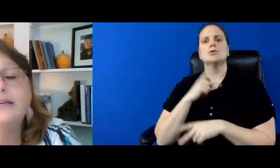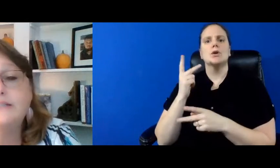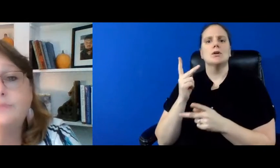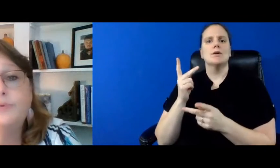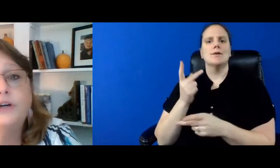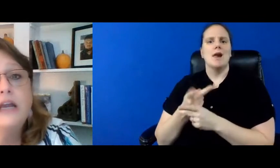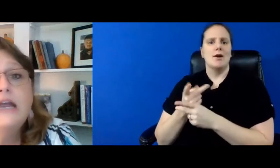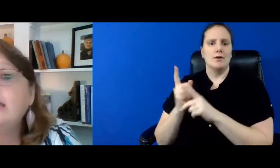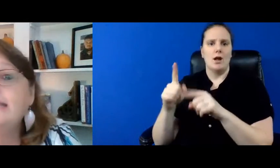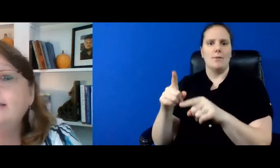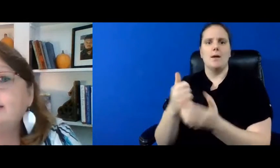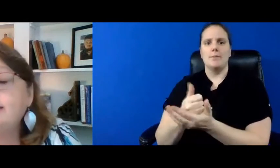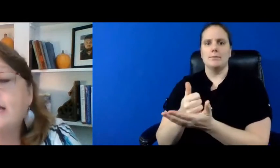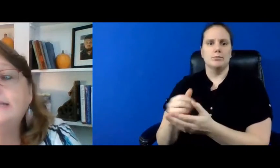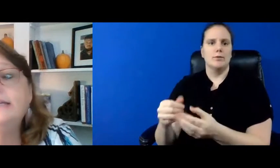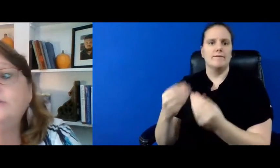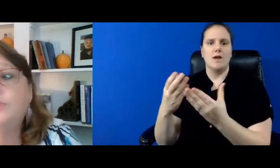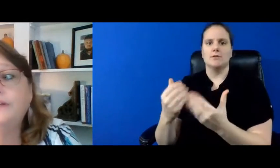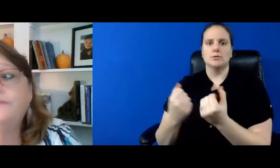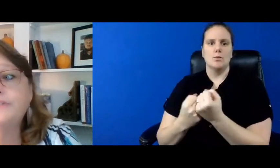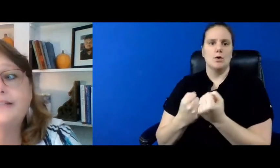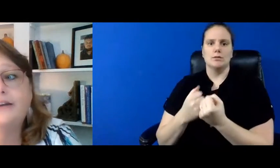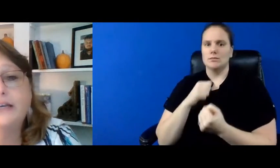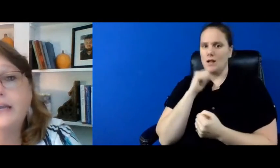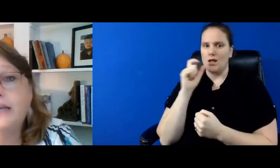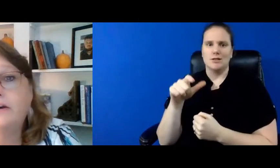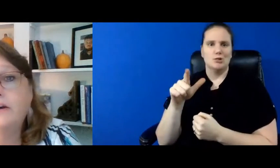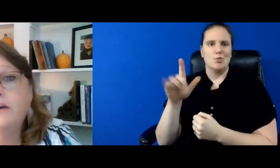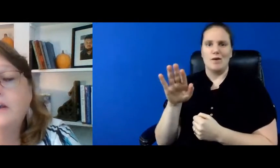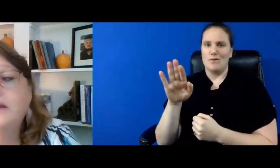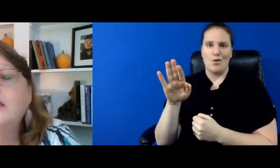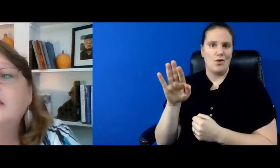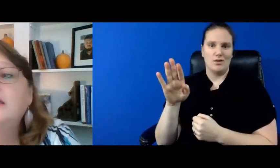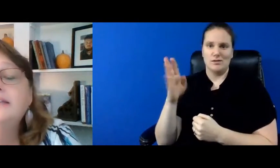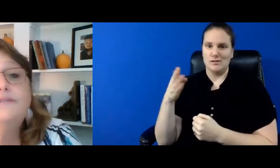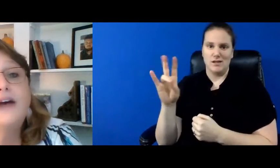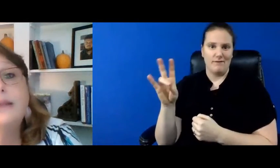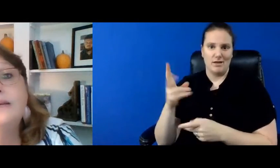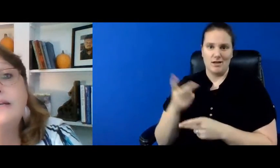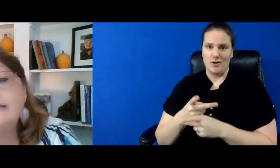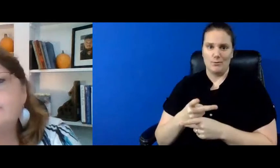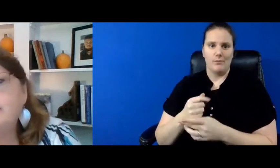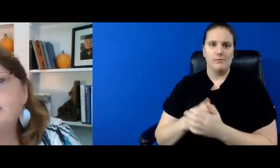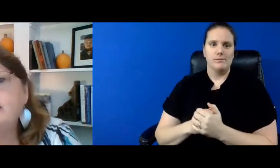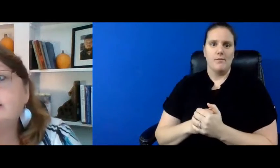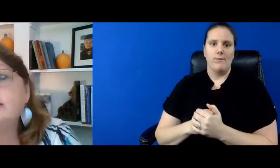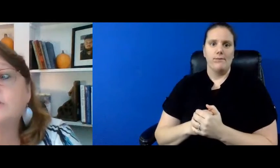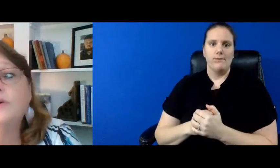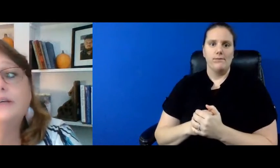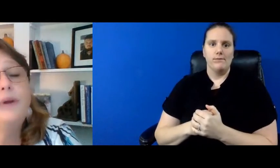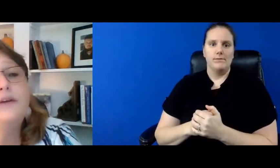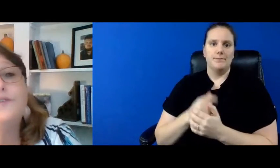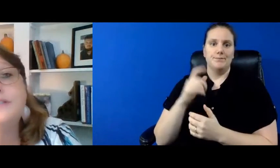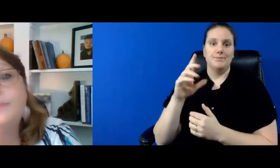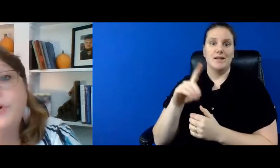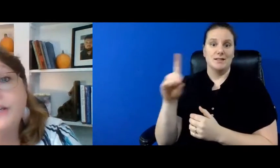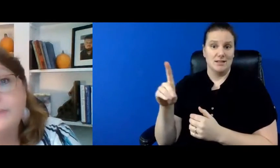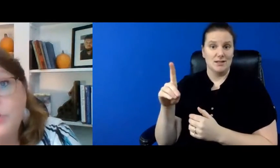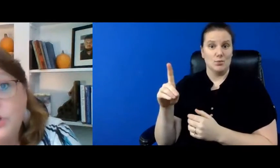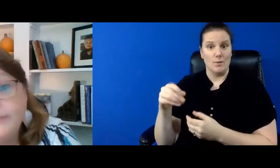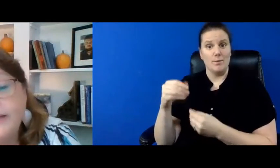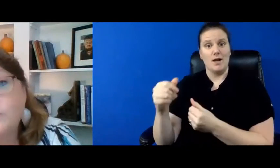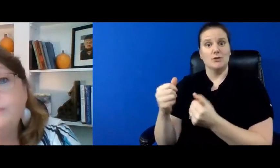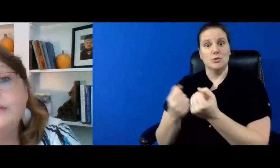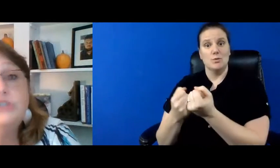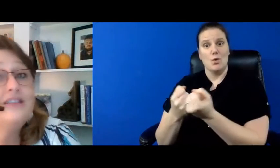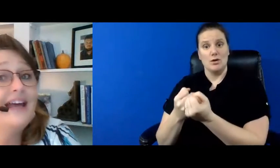provide his support he does not need 24 7 care developmental disabilities is going to pay for supported